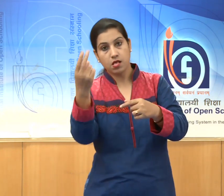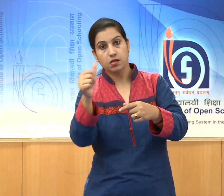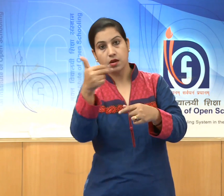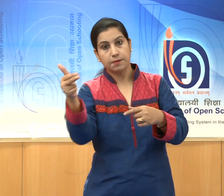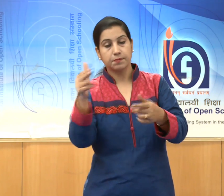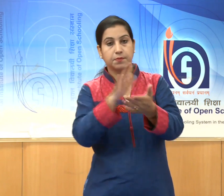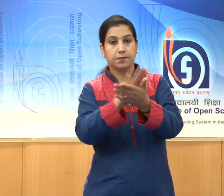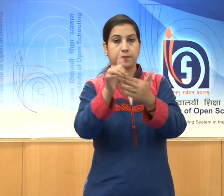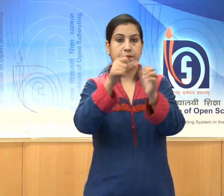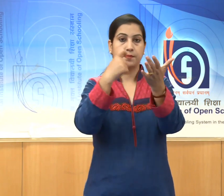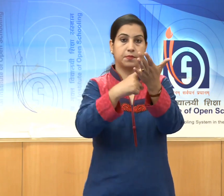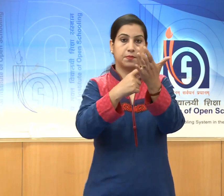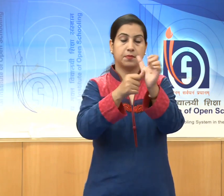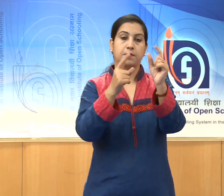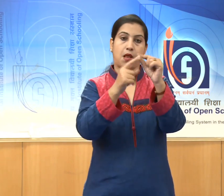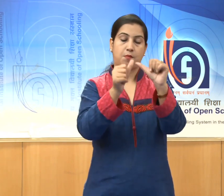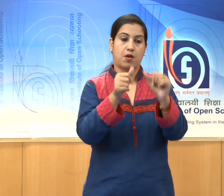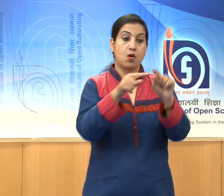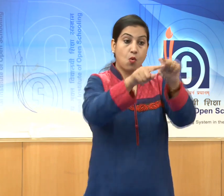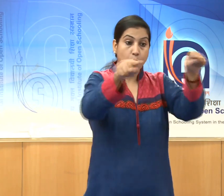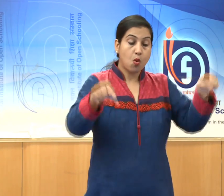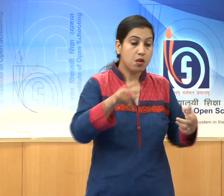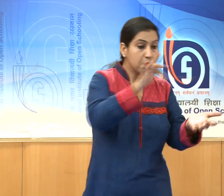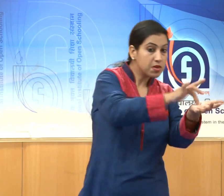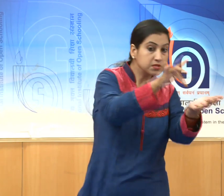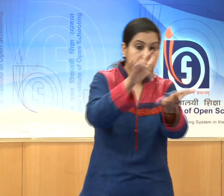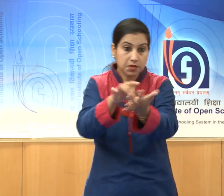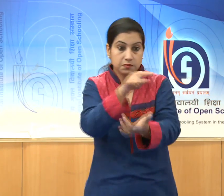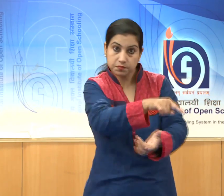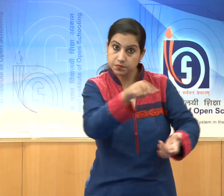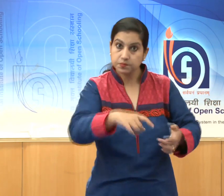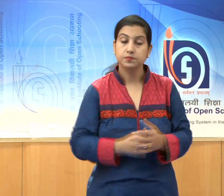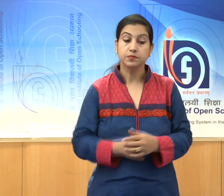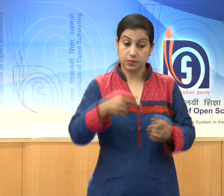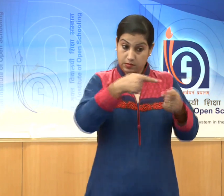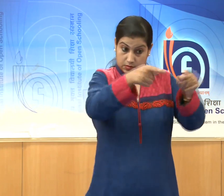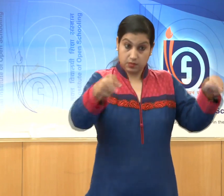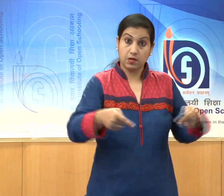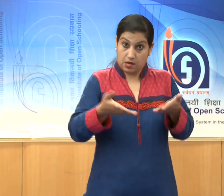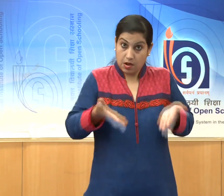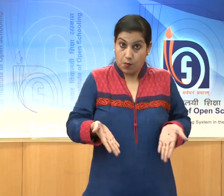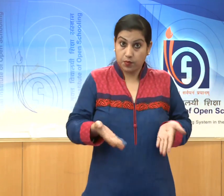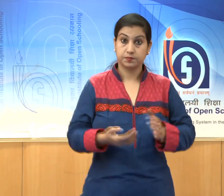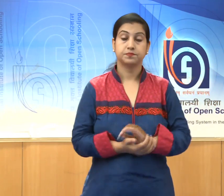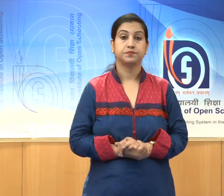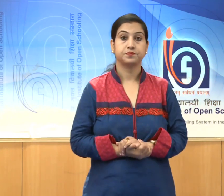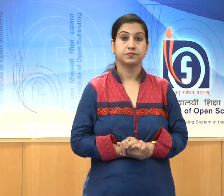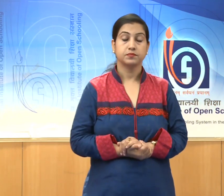The whole site is now in Pakistan.